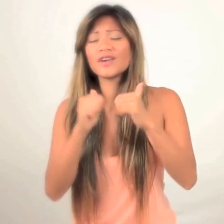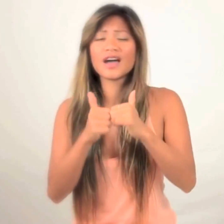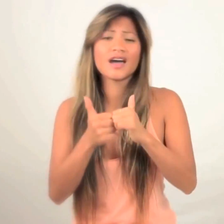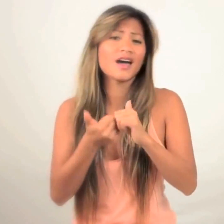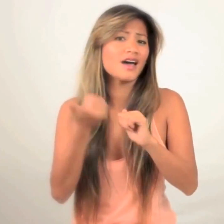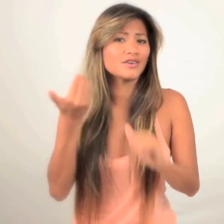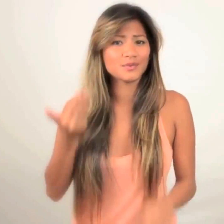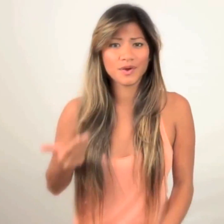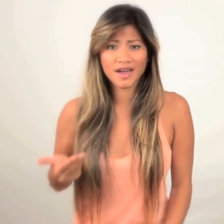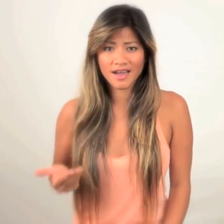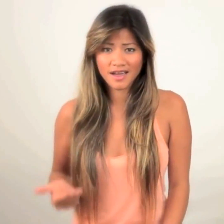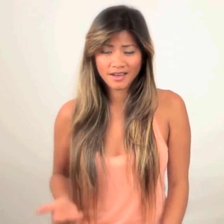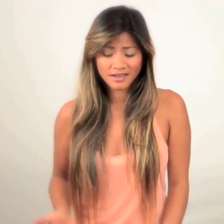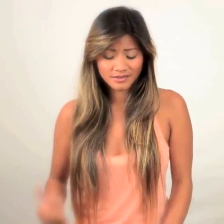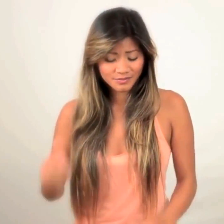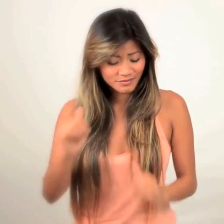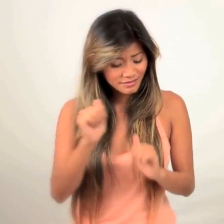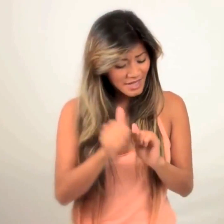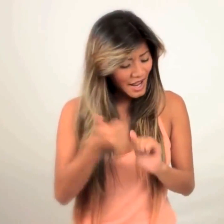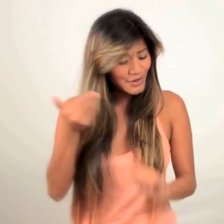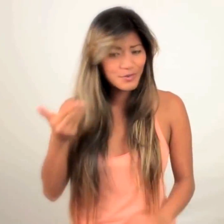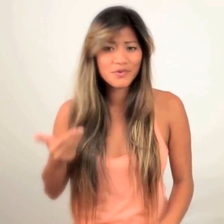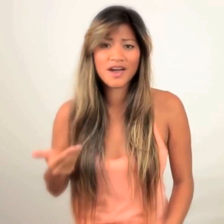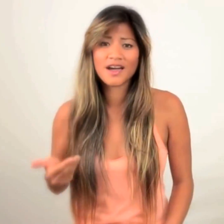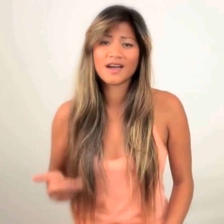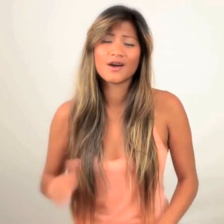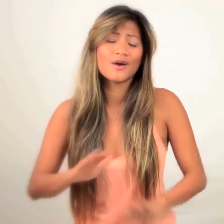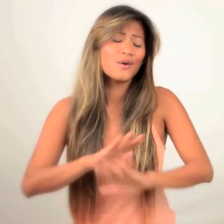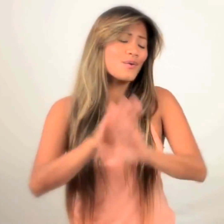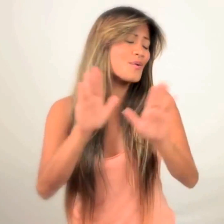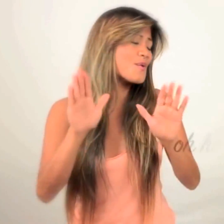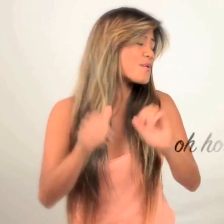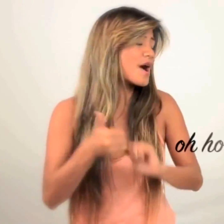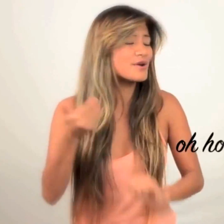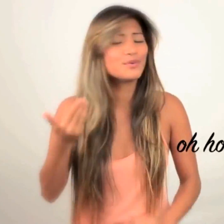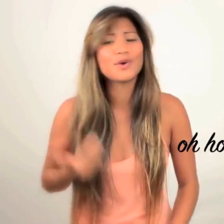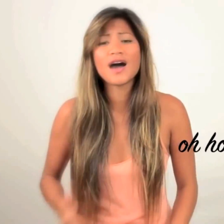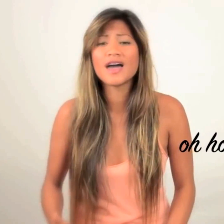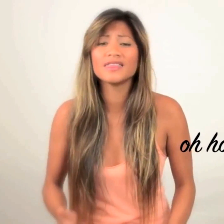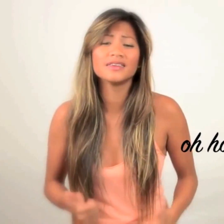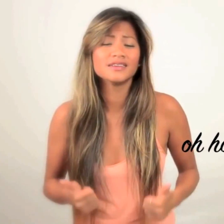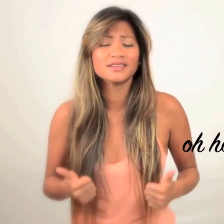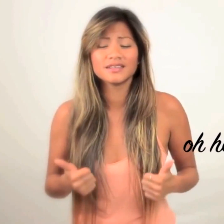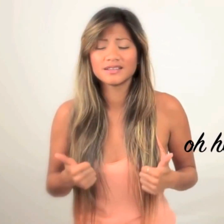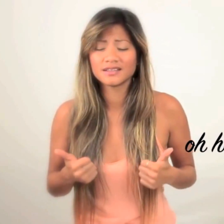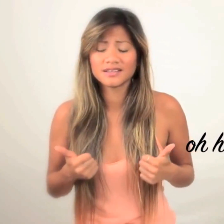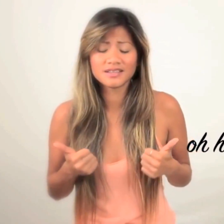How do I, how do I, oh how do I live